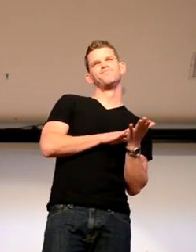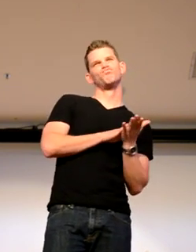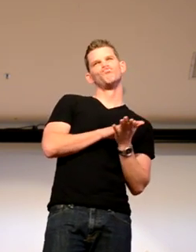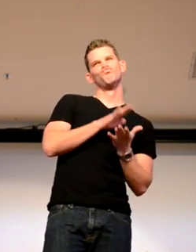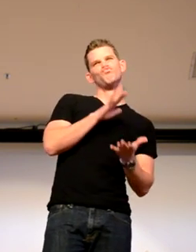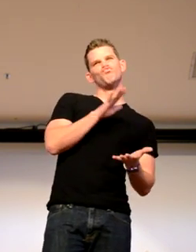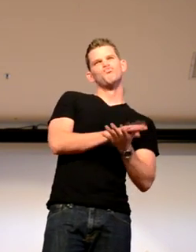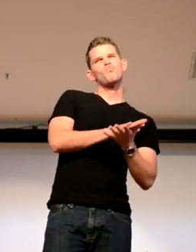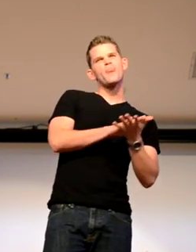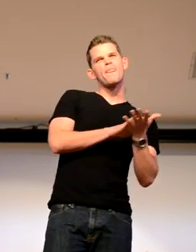Well, let me think.